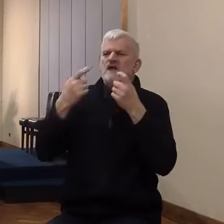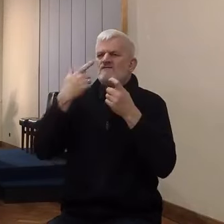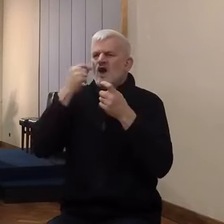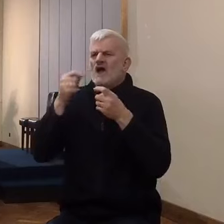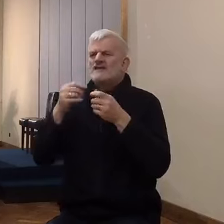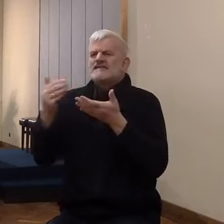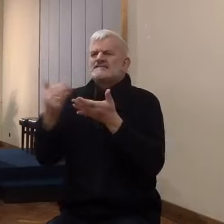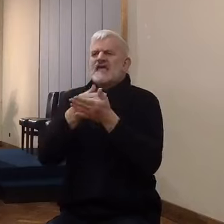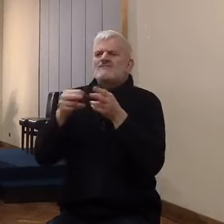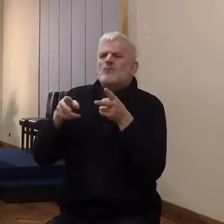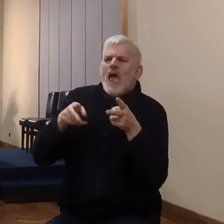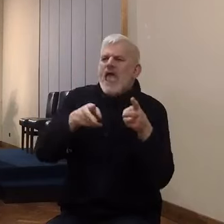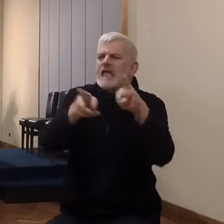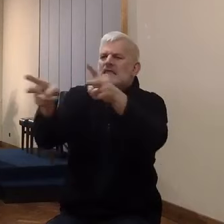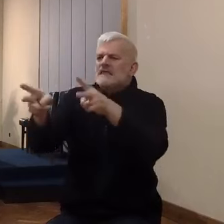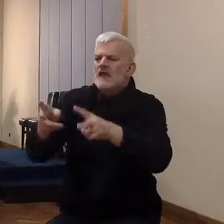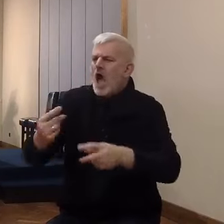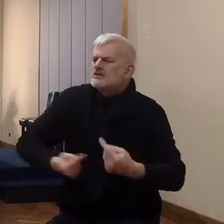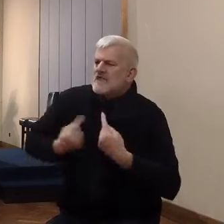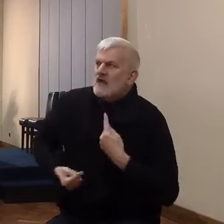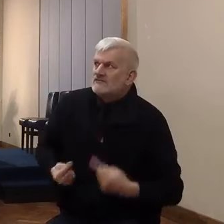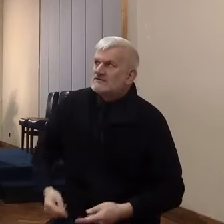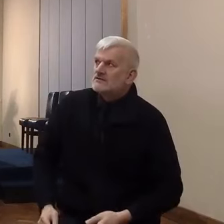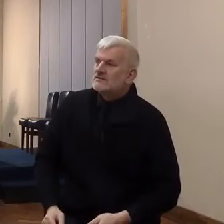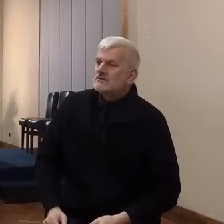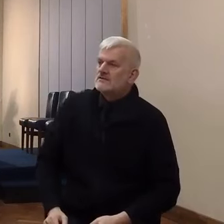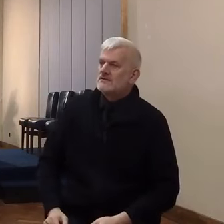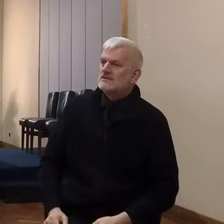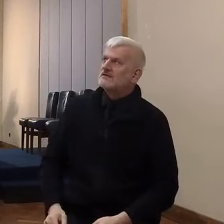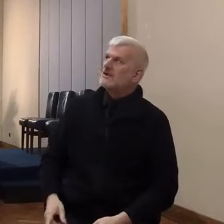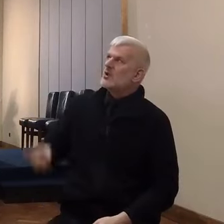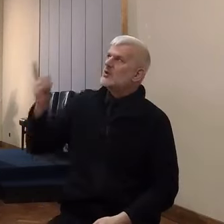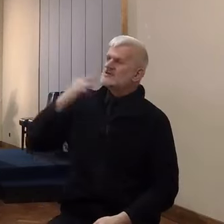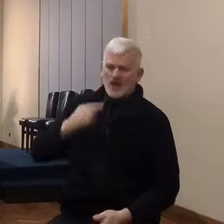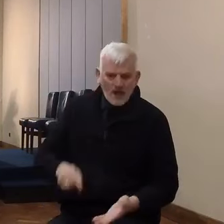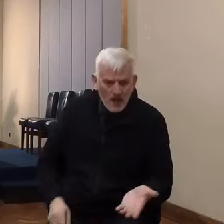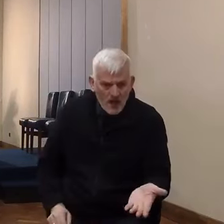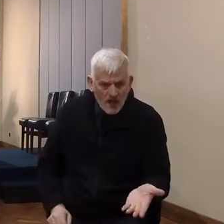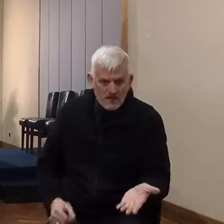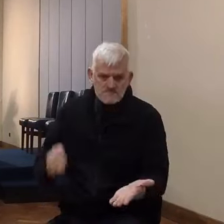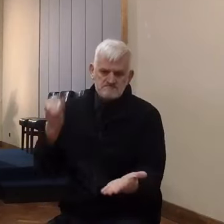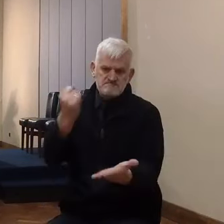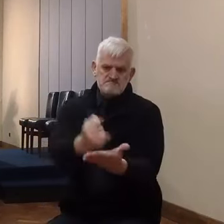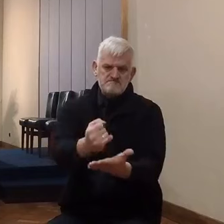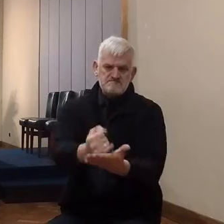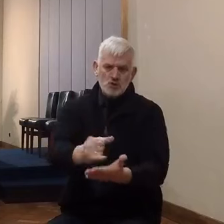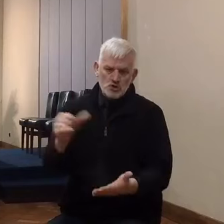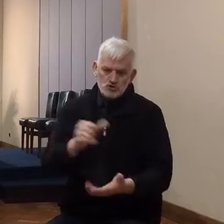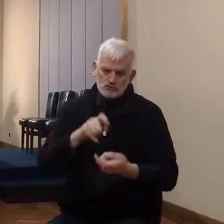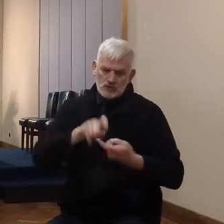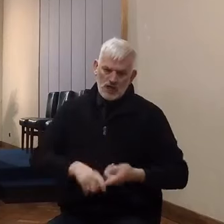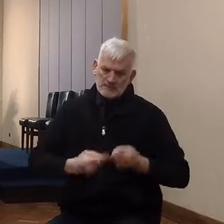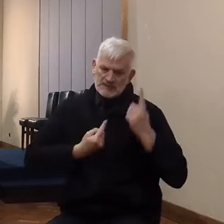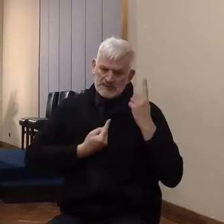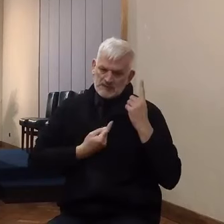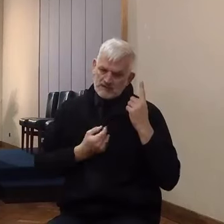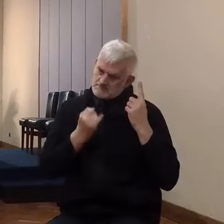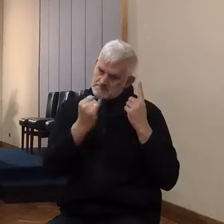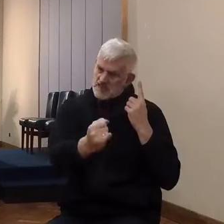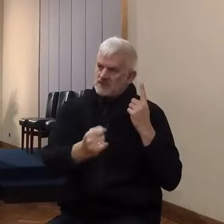anger at the Lord that came upon them. Not only their faithfulness, or the faithfulness of ten of the spies, when